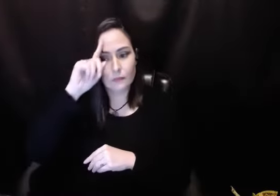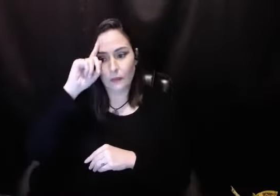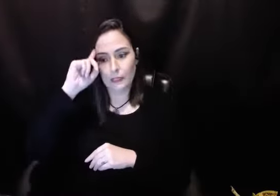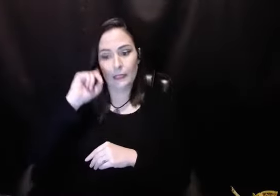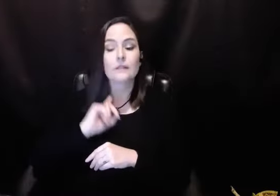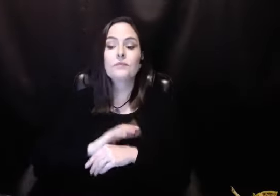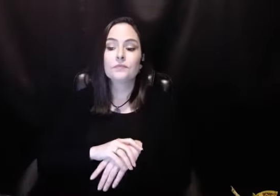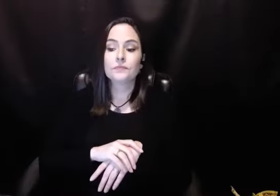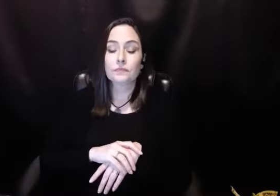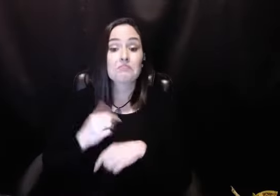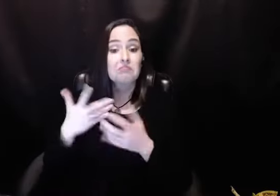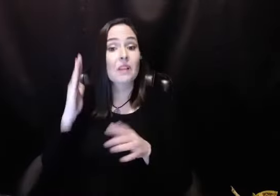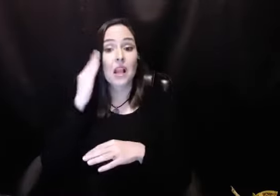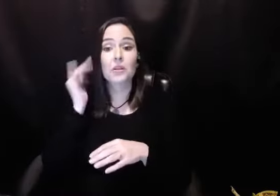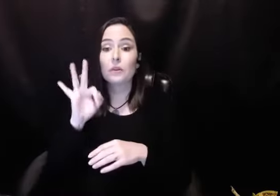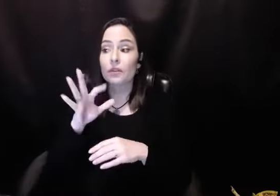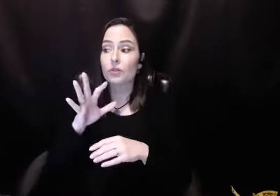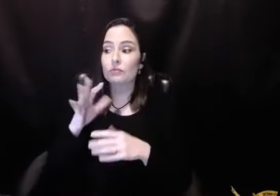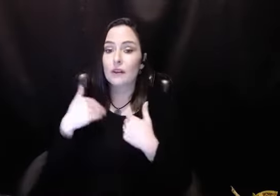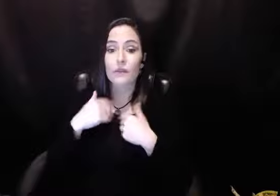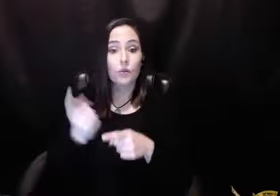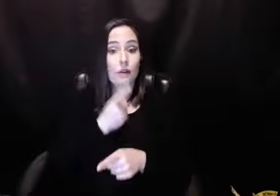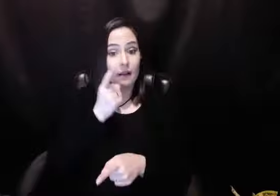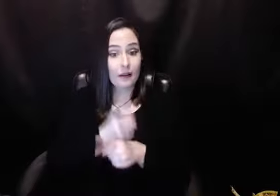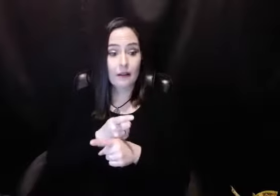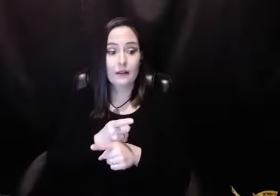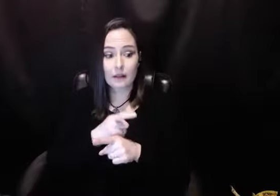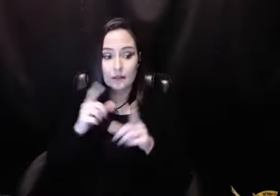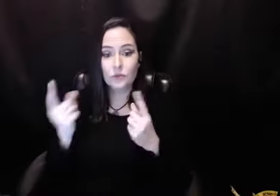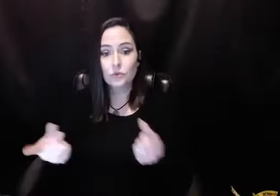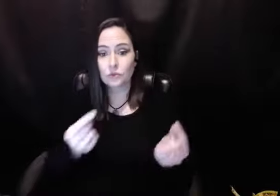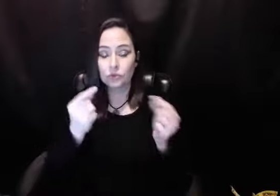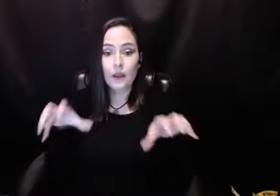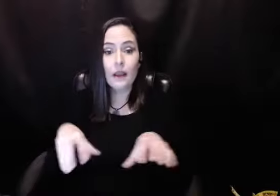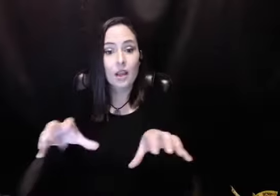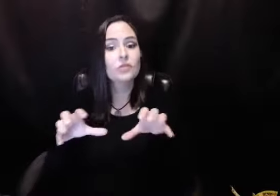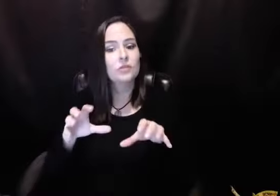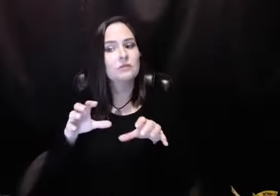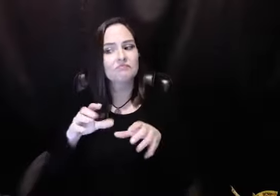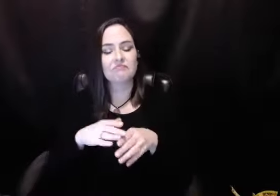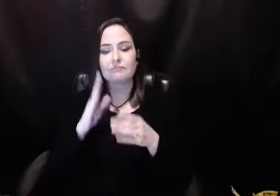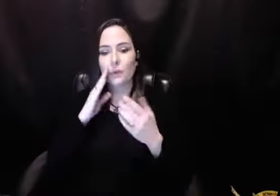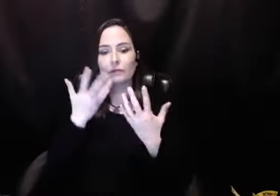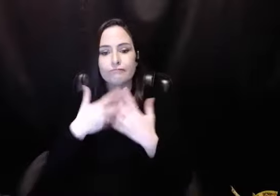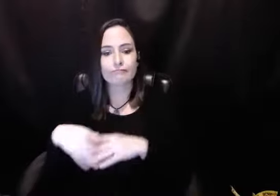is our experience. And I knew that if you take the right actions, the right results will follow.